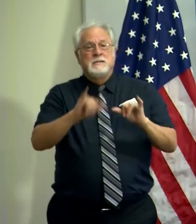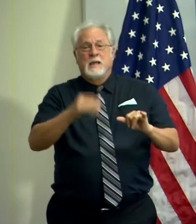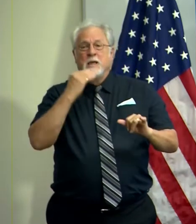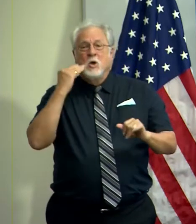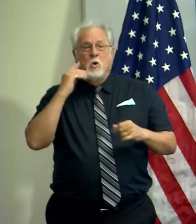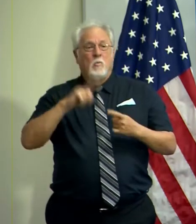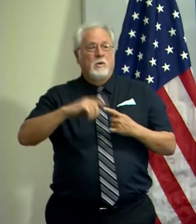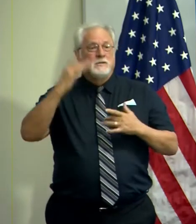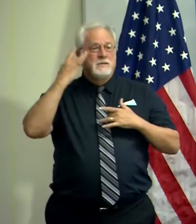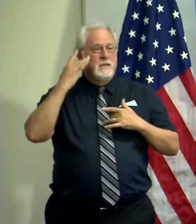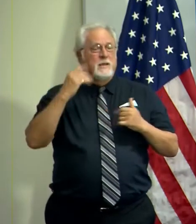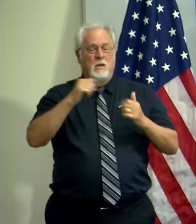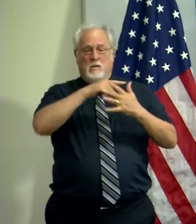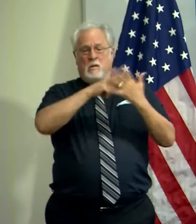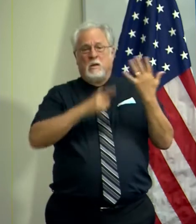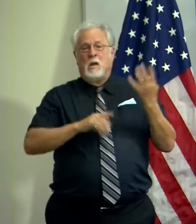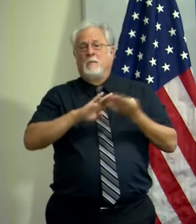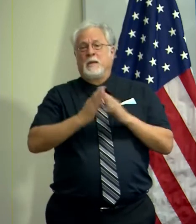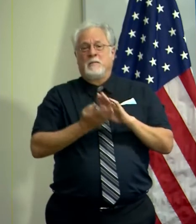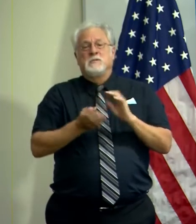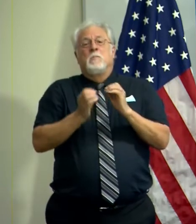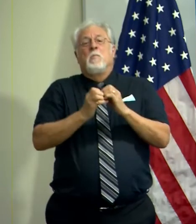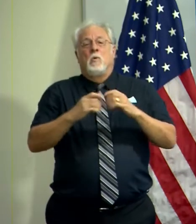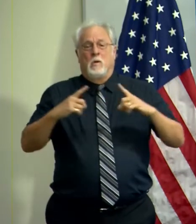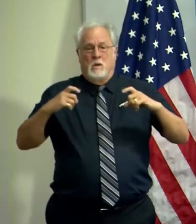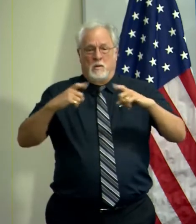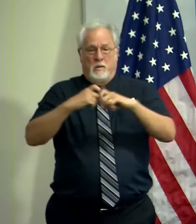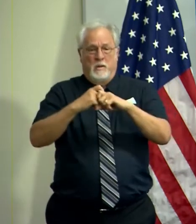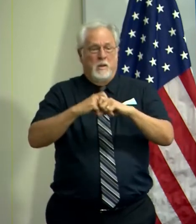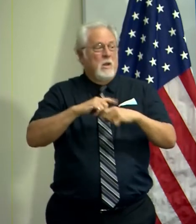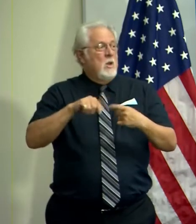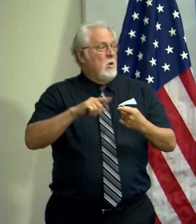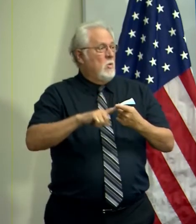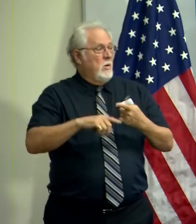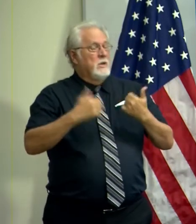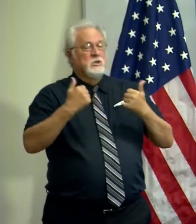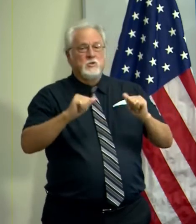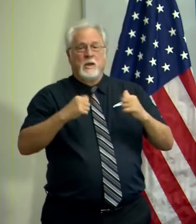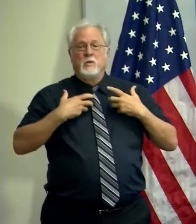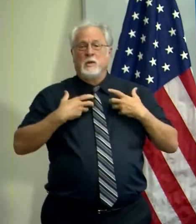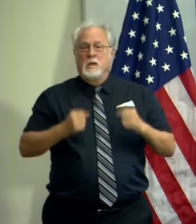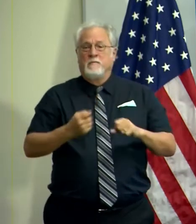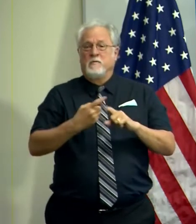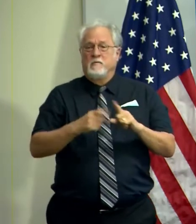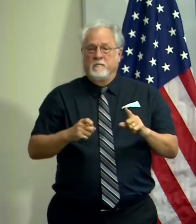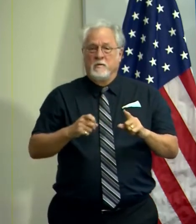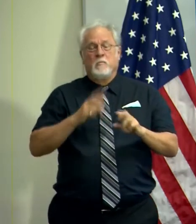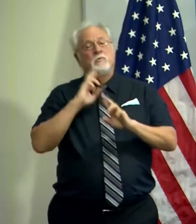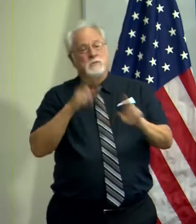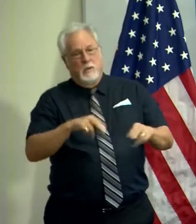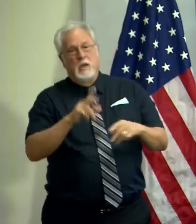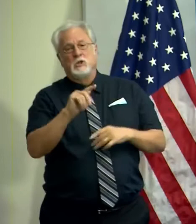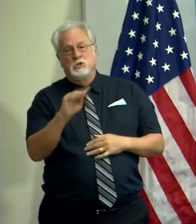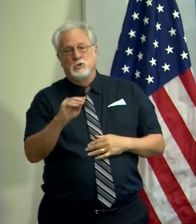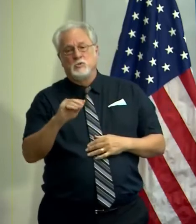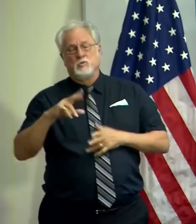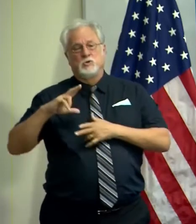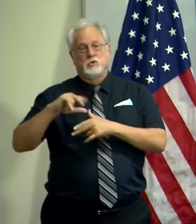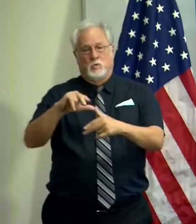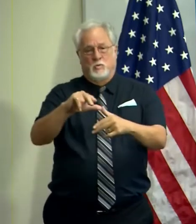home when you're sick. And all of that becomes more complicated when you're trying to recover from, respond to a storm.